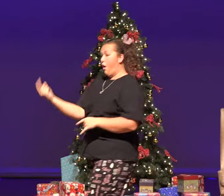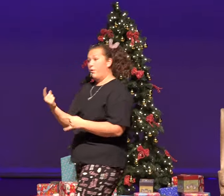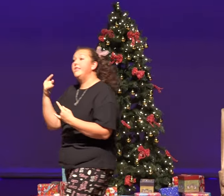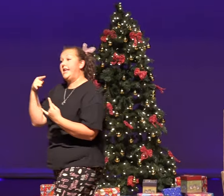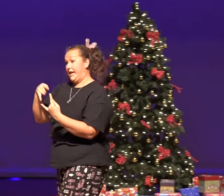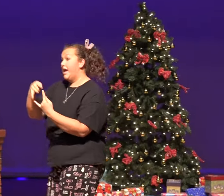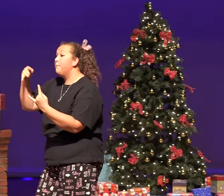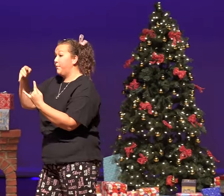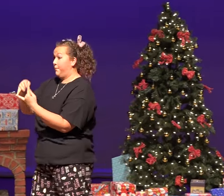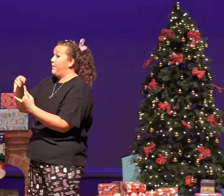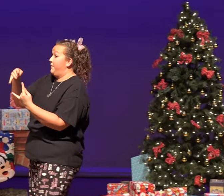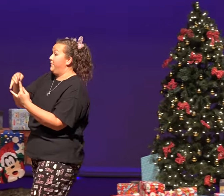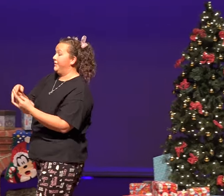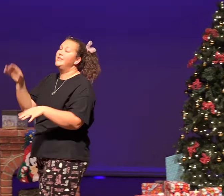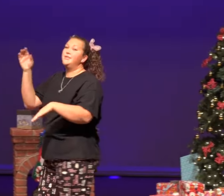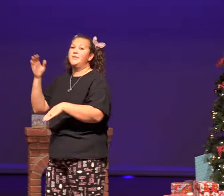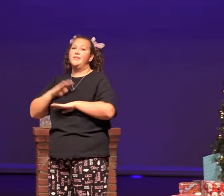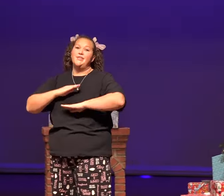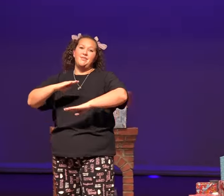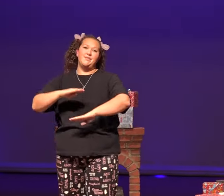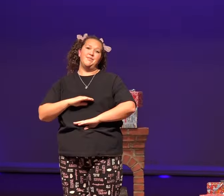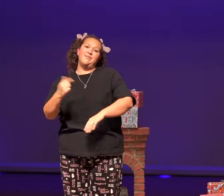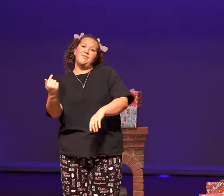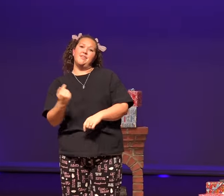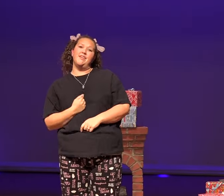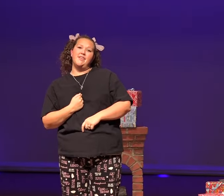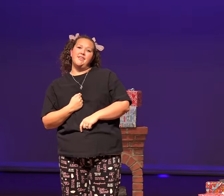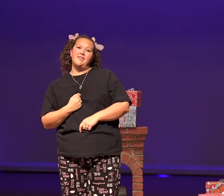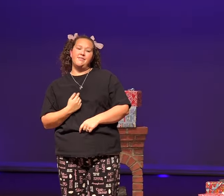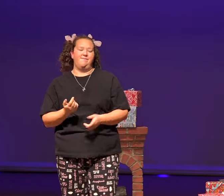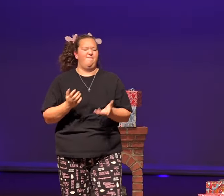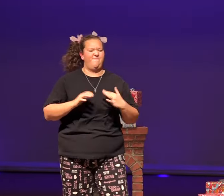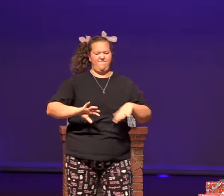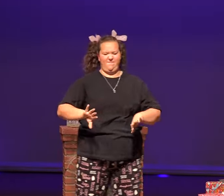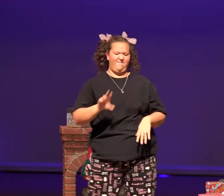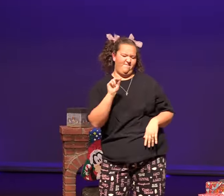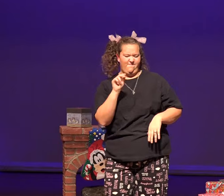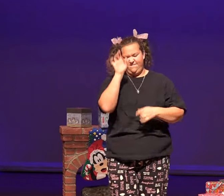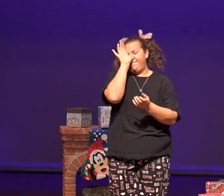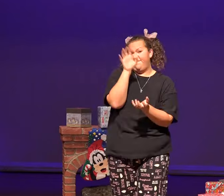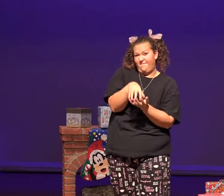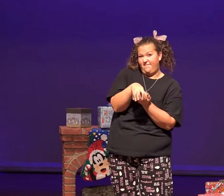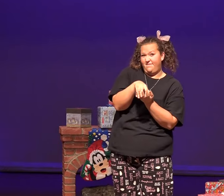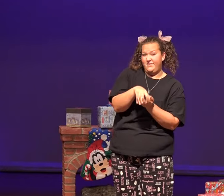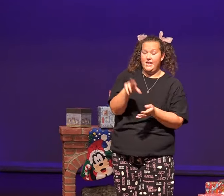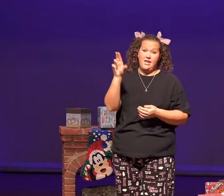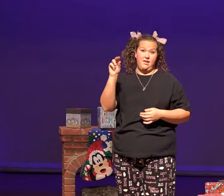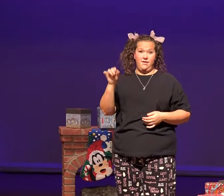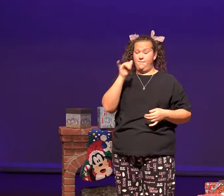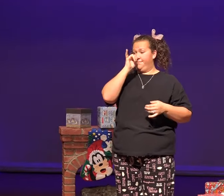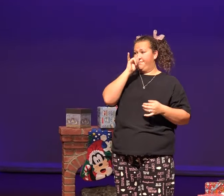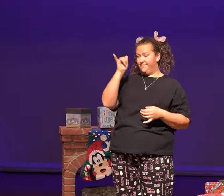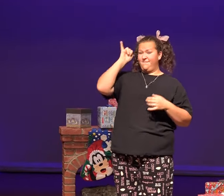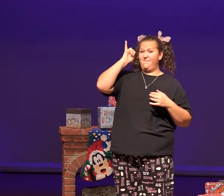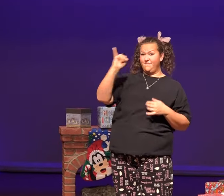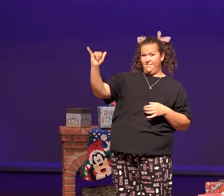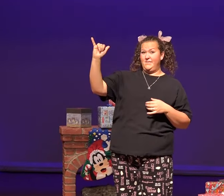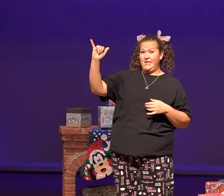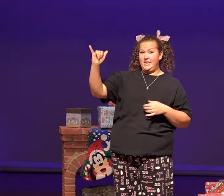oh, well, hippo-bottomus for two. No crocodiles, no rhinoceroses,